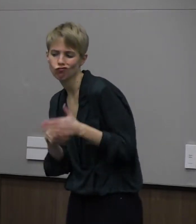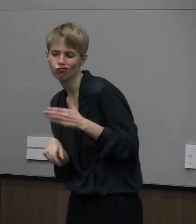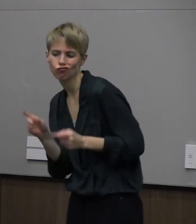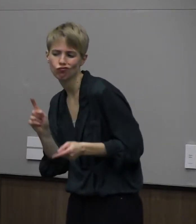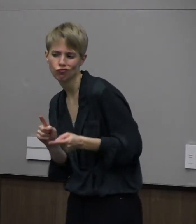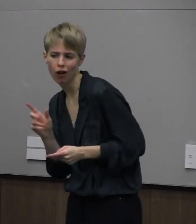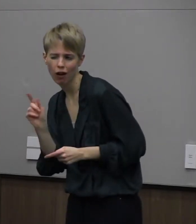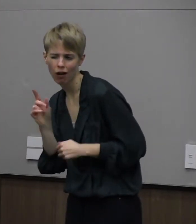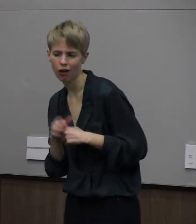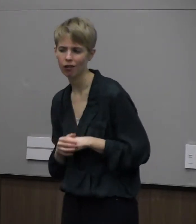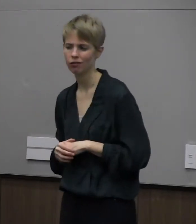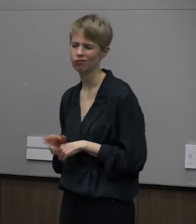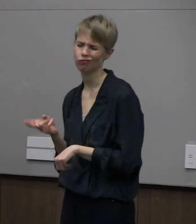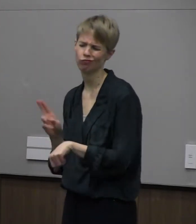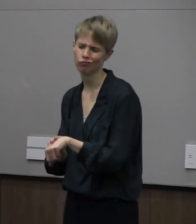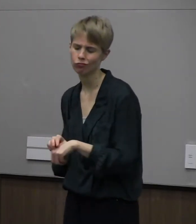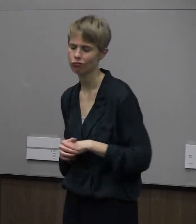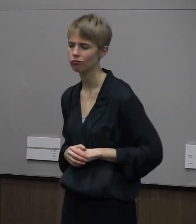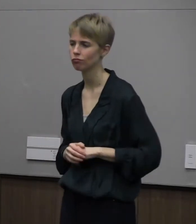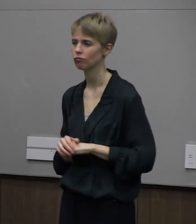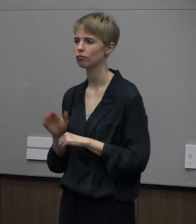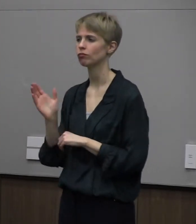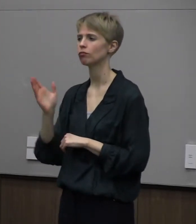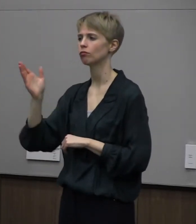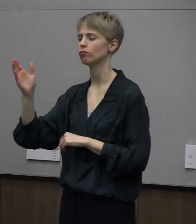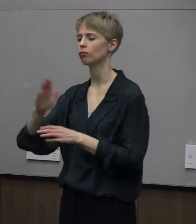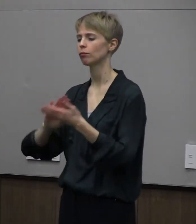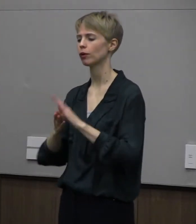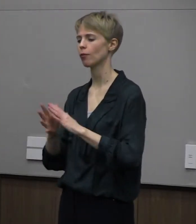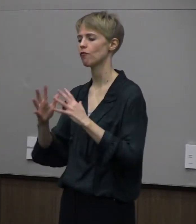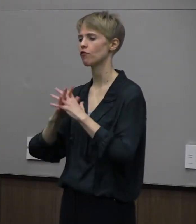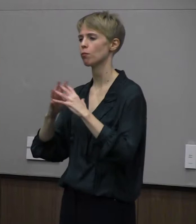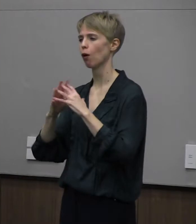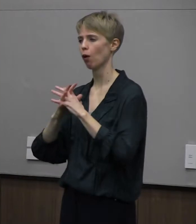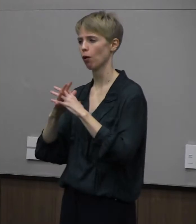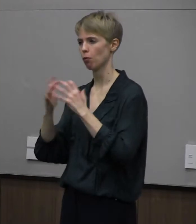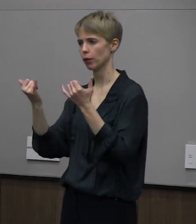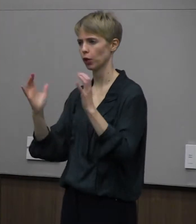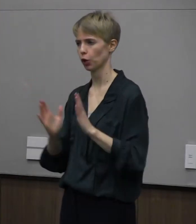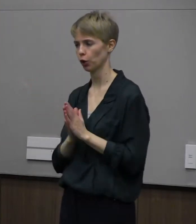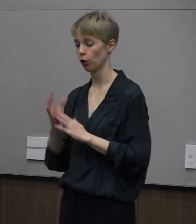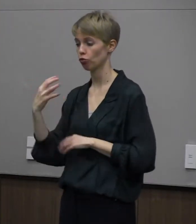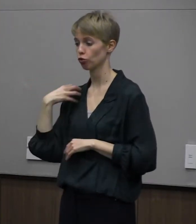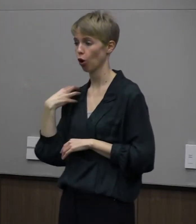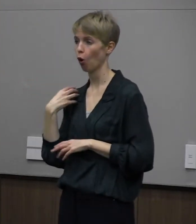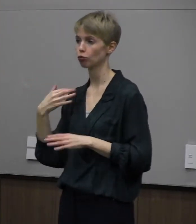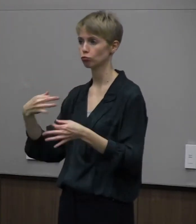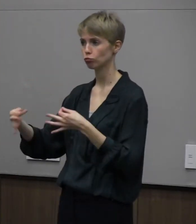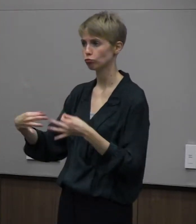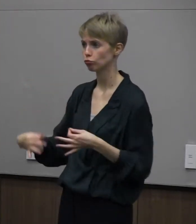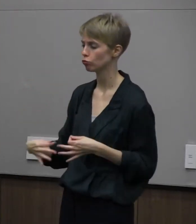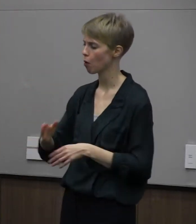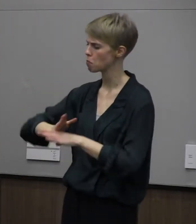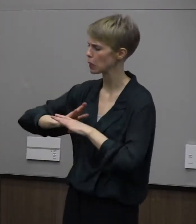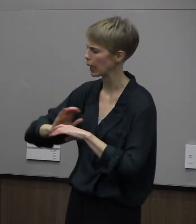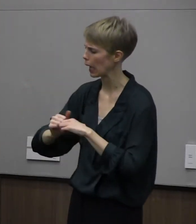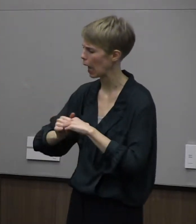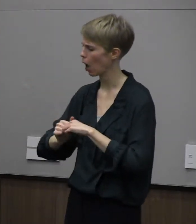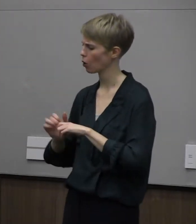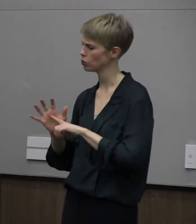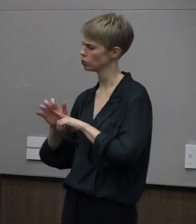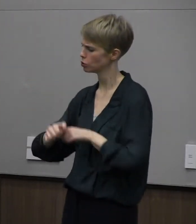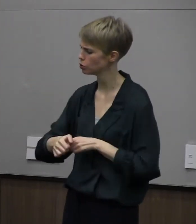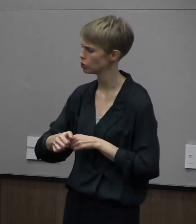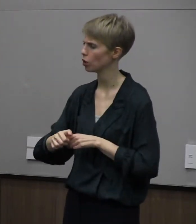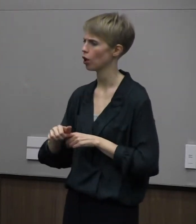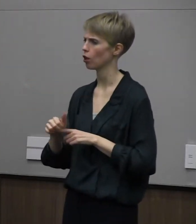he made right guard on the high school football team. His coach showed him how to block and at the same time grabbed the opposing end of